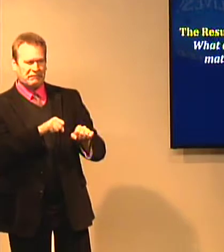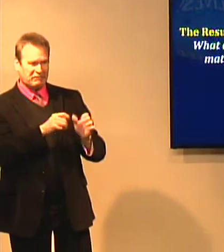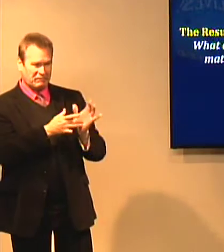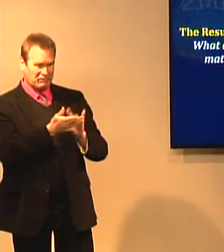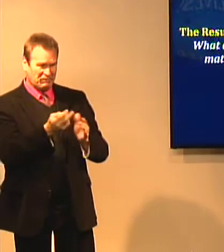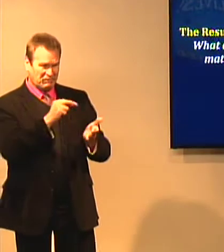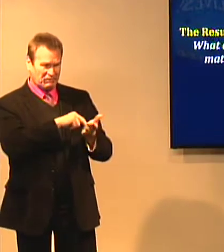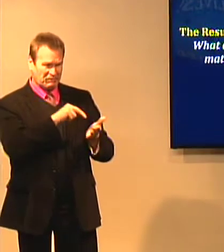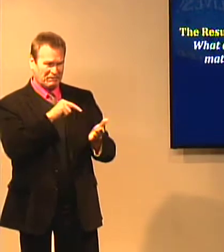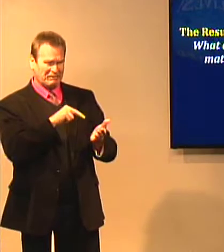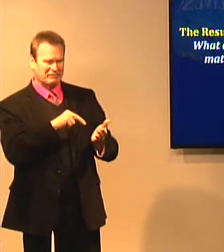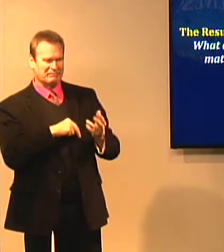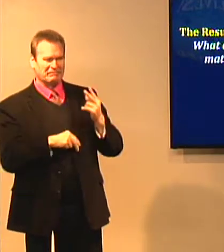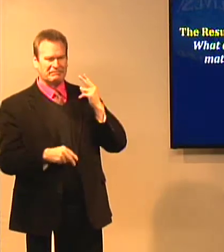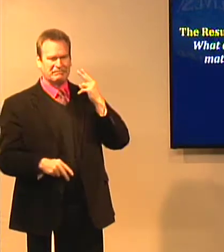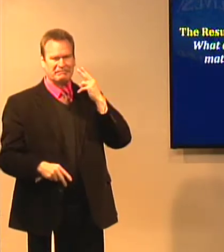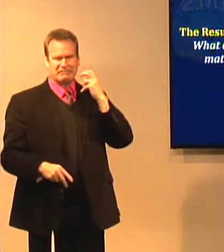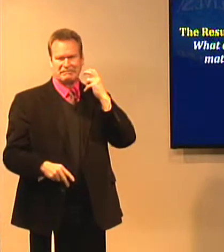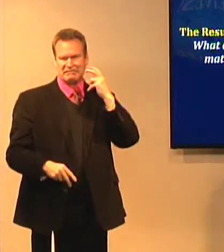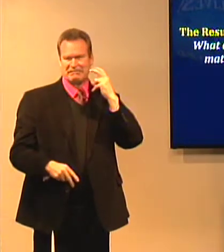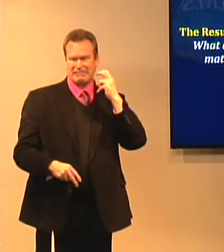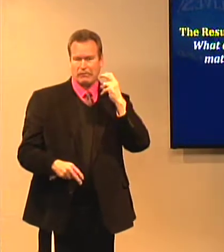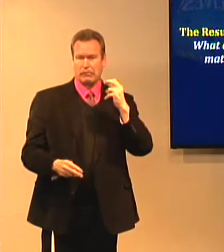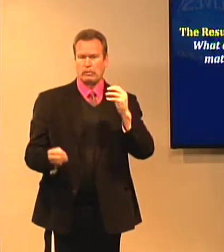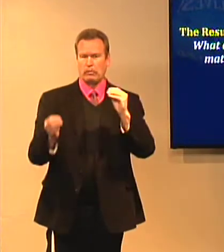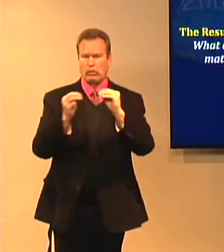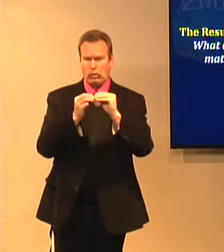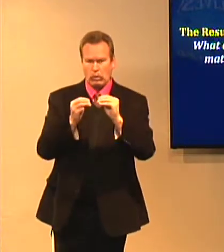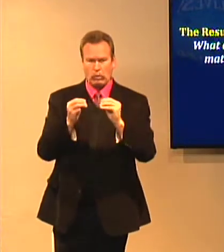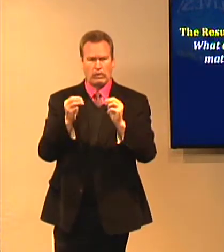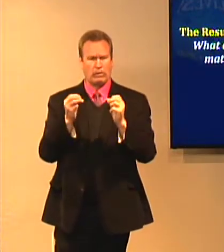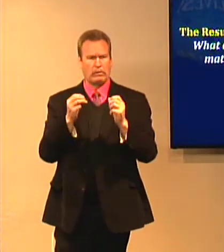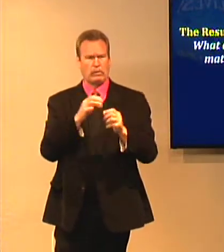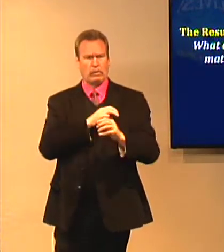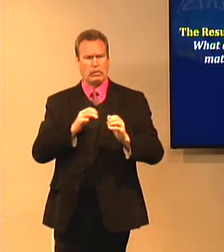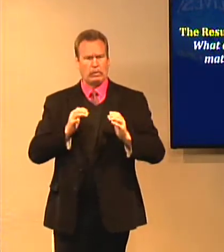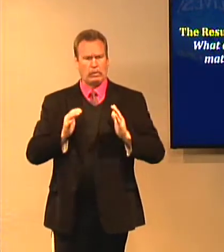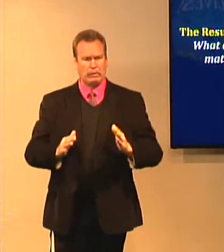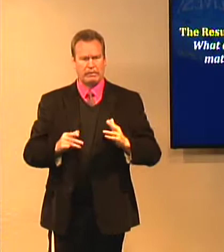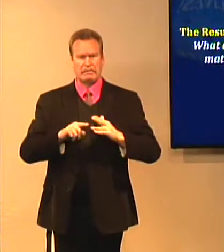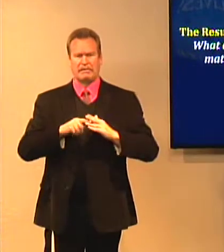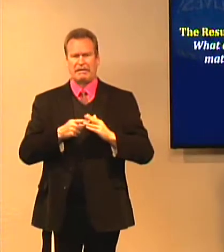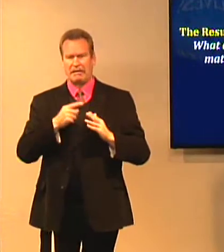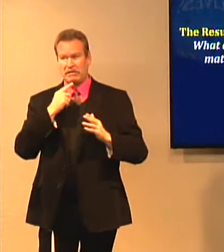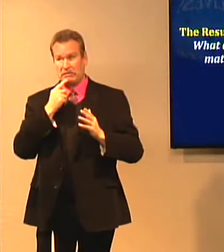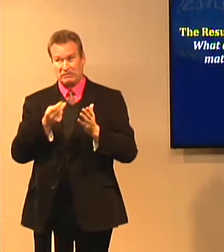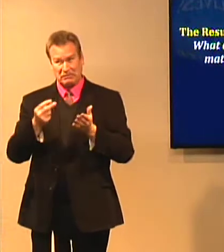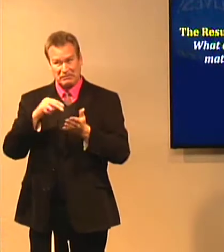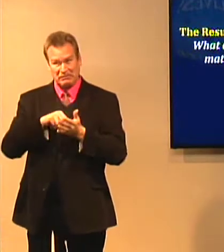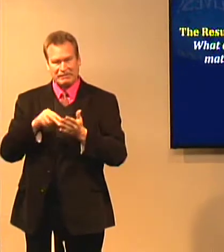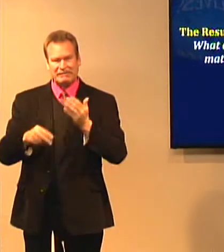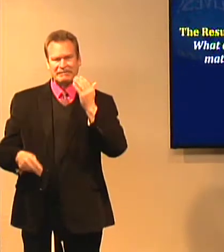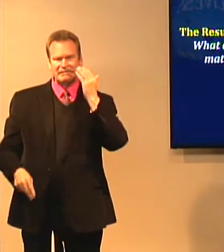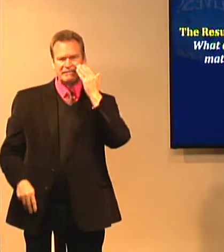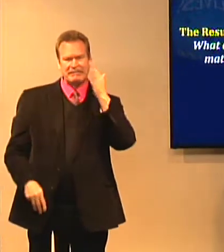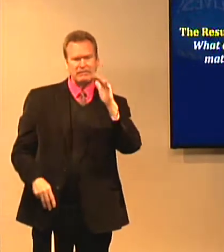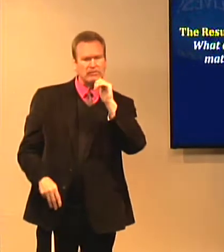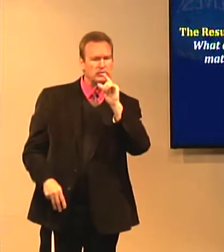resurrection of Jesus Christ and become very skeptical of that. And people who call themselves Christians are saying they're unsure